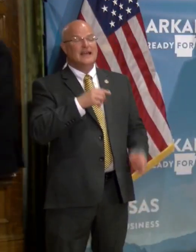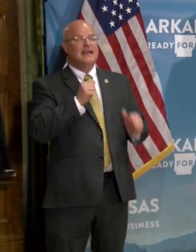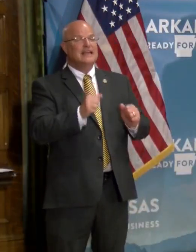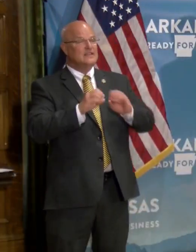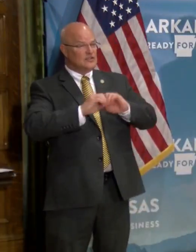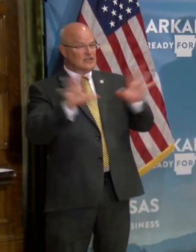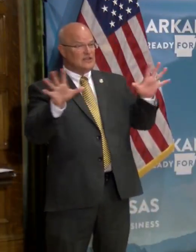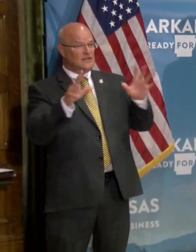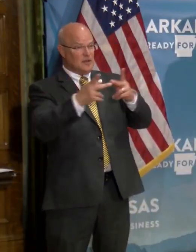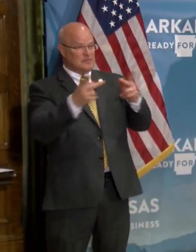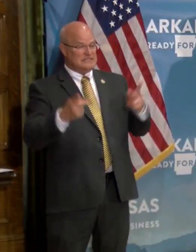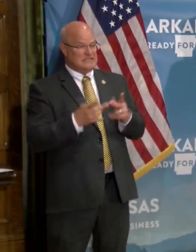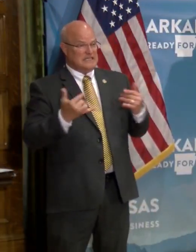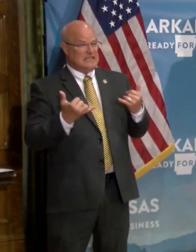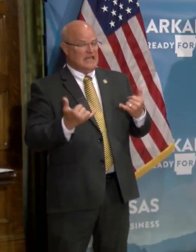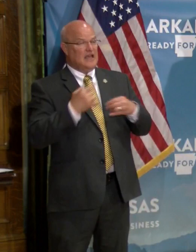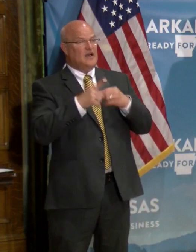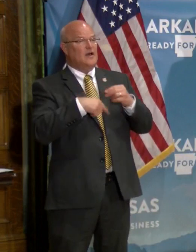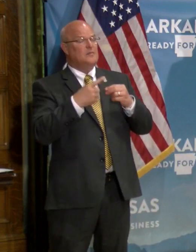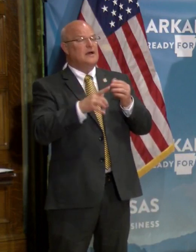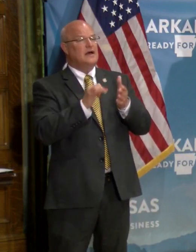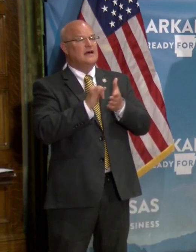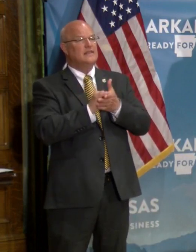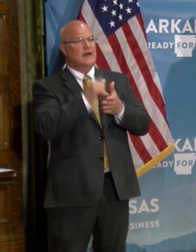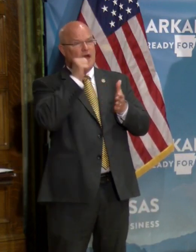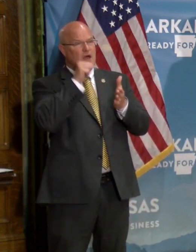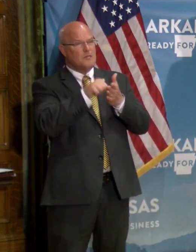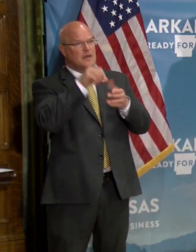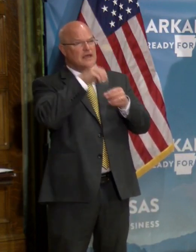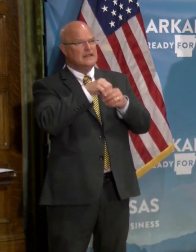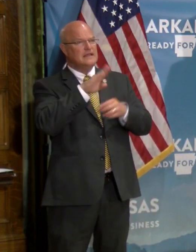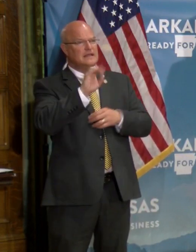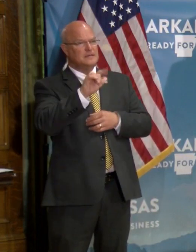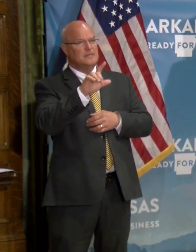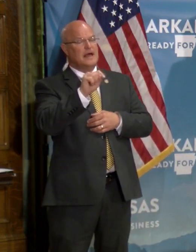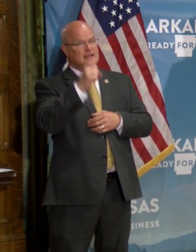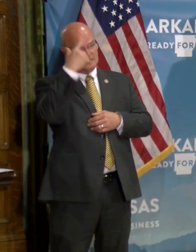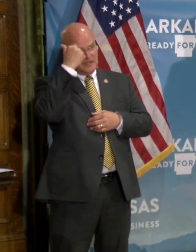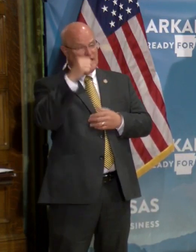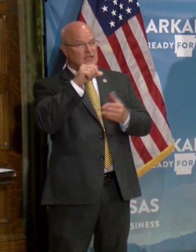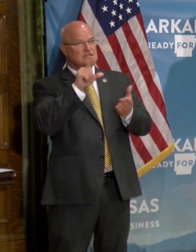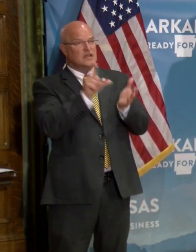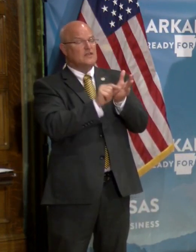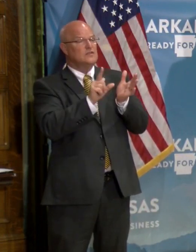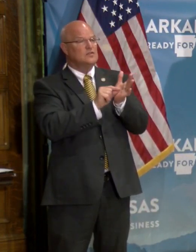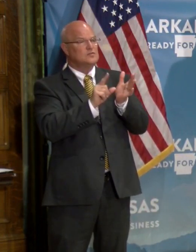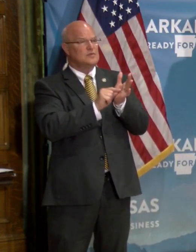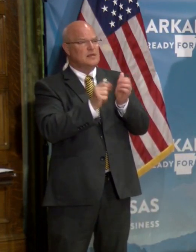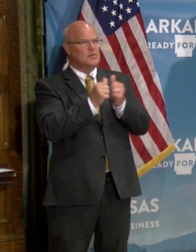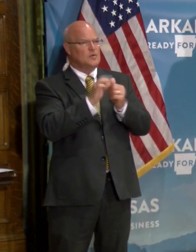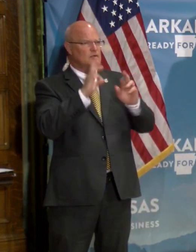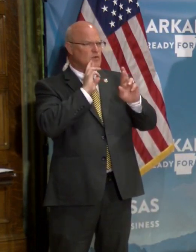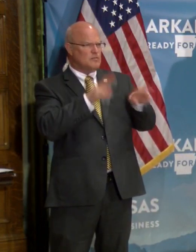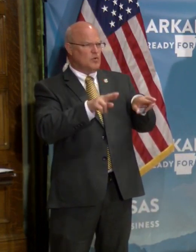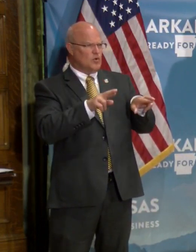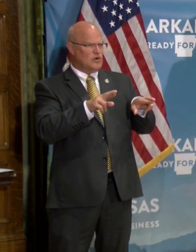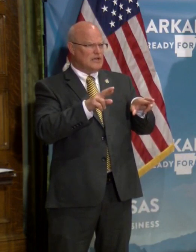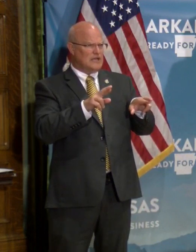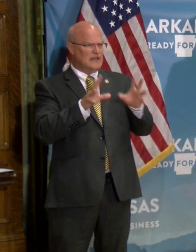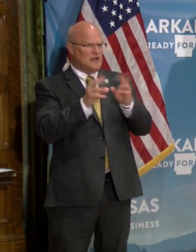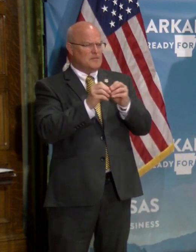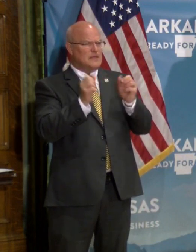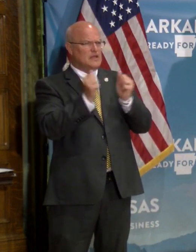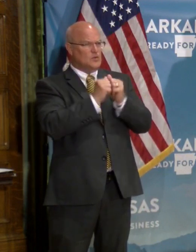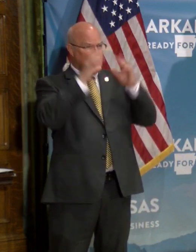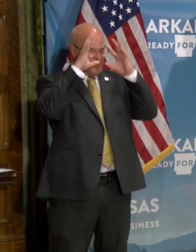can you clarify your position now on, uh, mail-in balance? Because in the paper with your reporting of your meeting